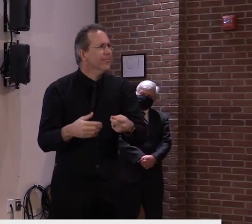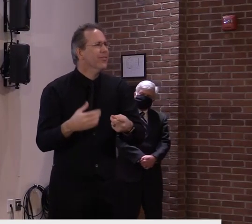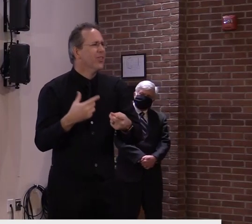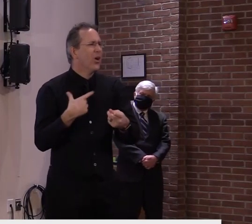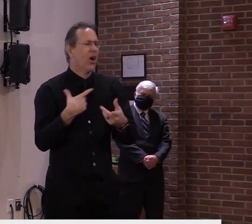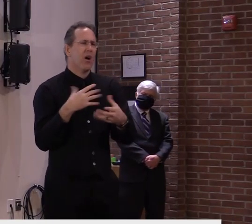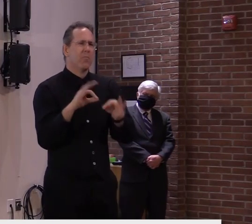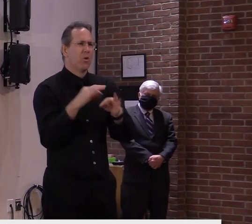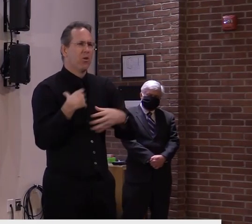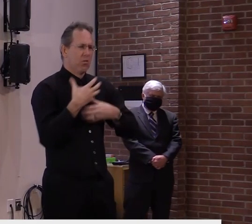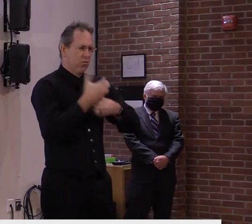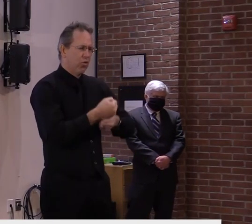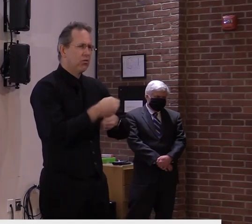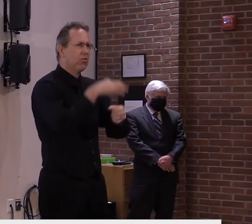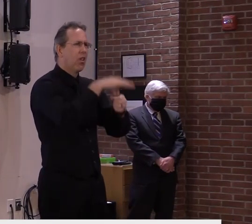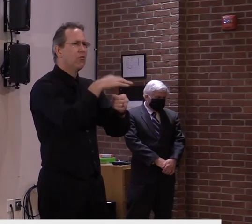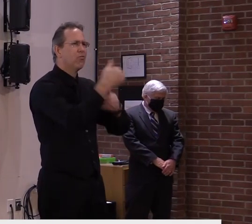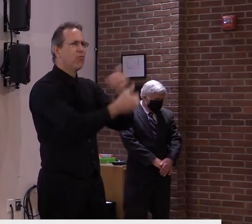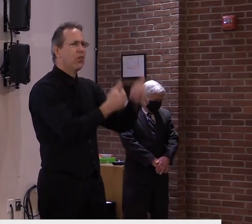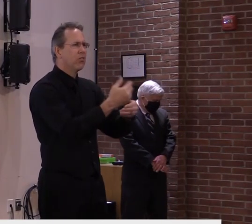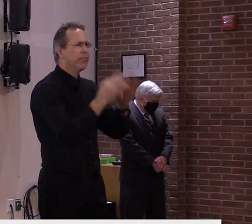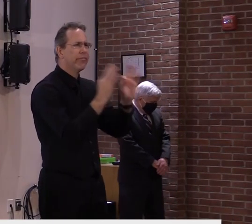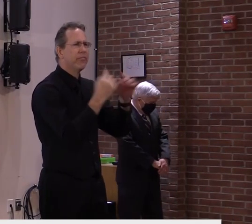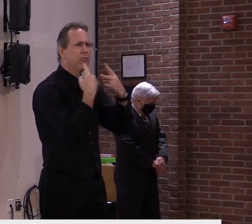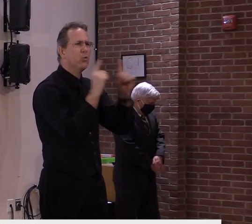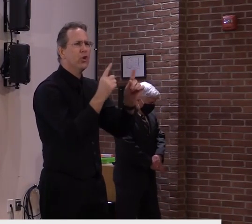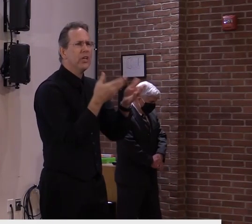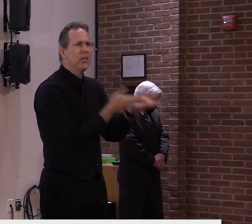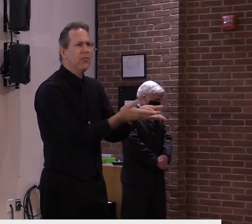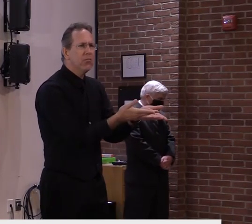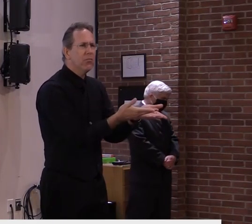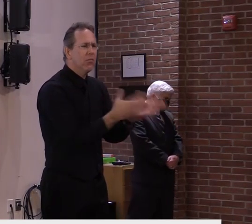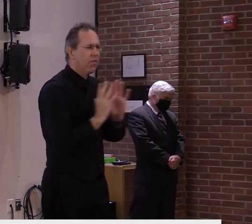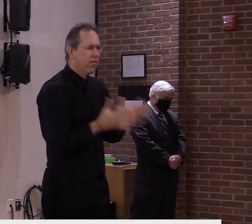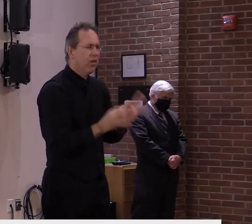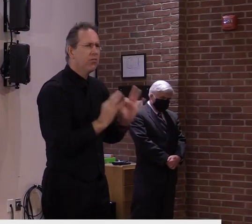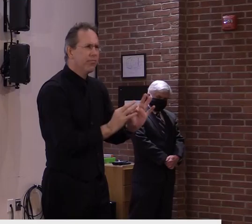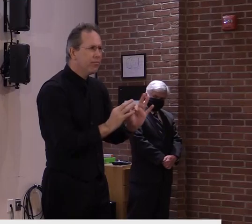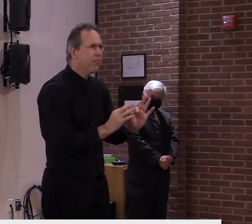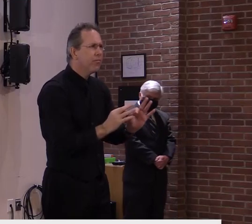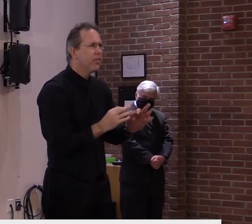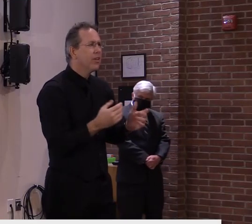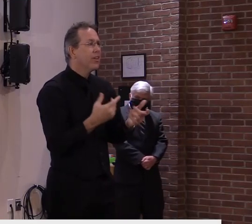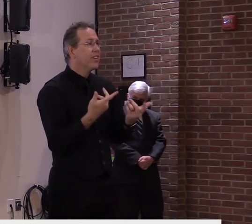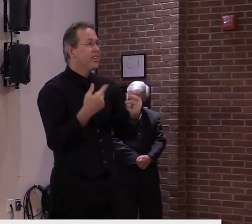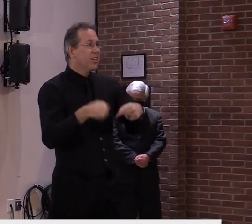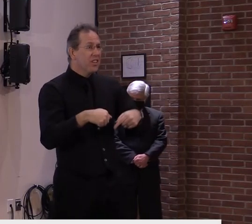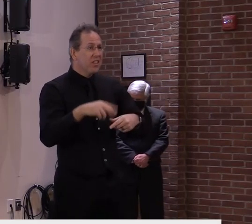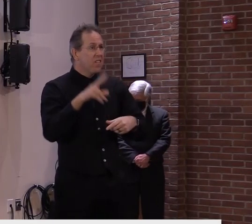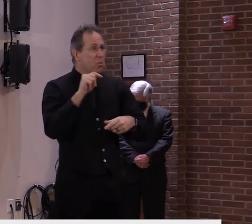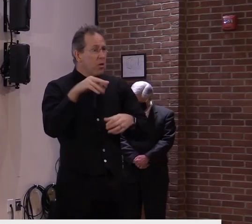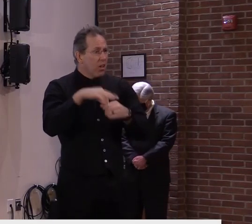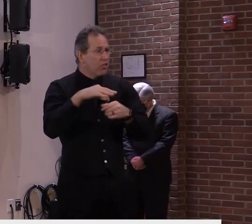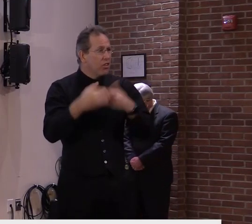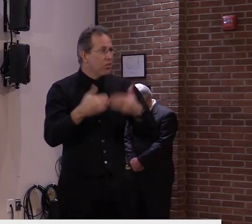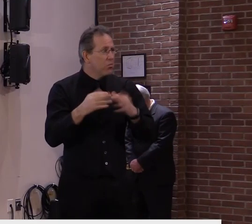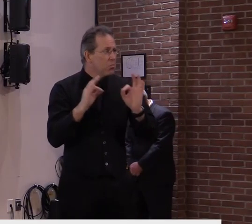vote in the Vermont State House, both in the House and the Senate,